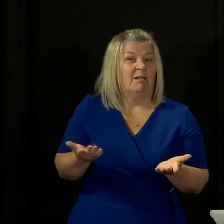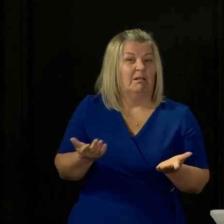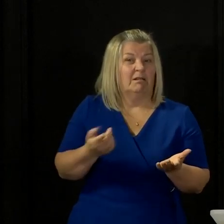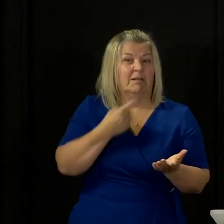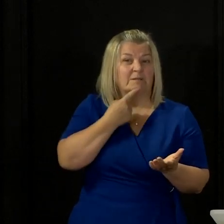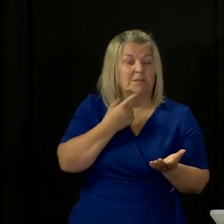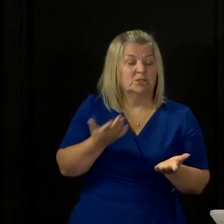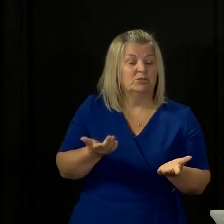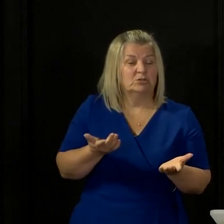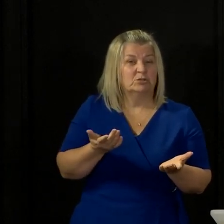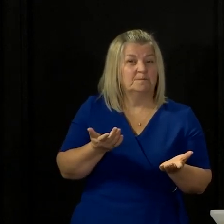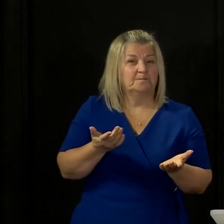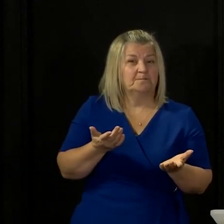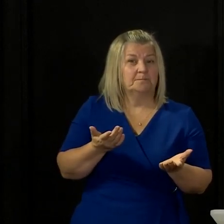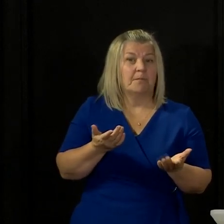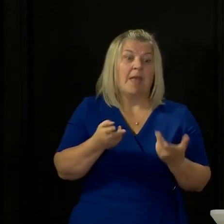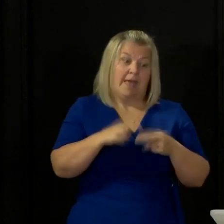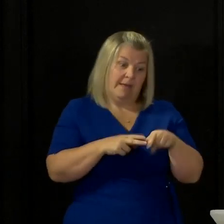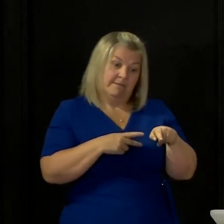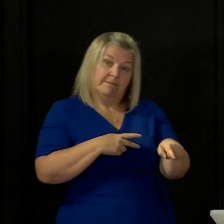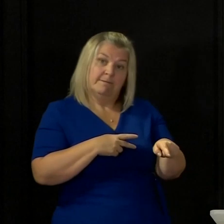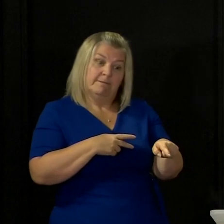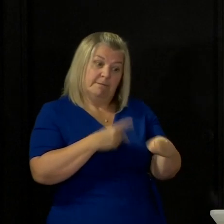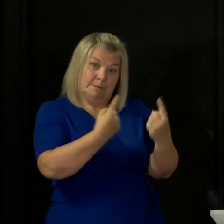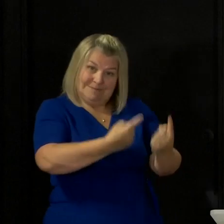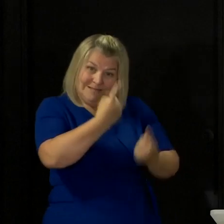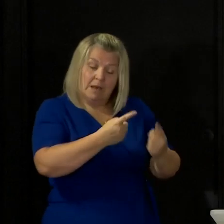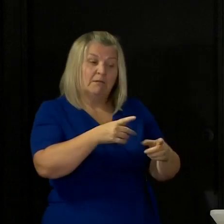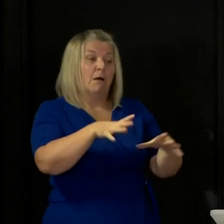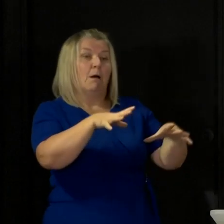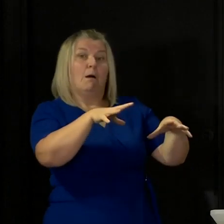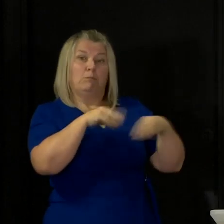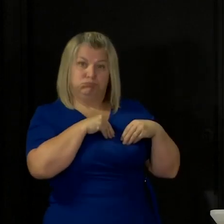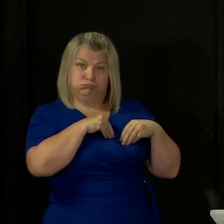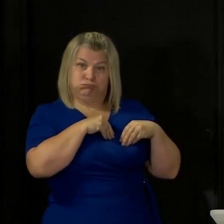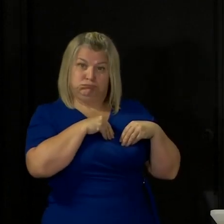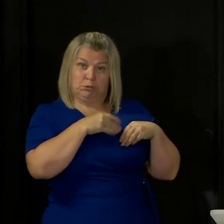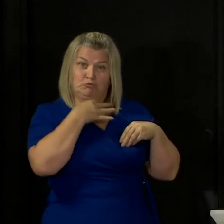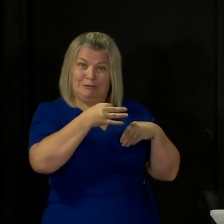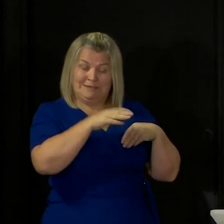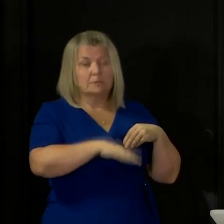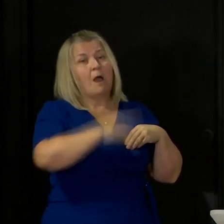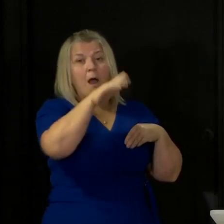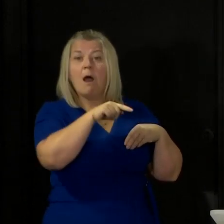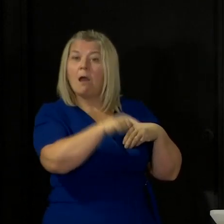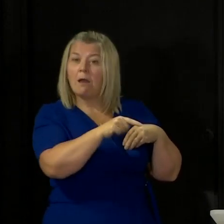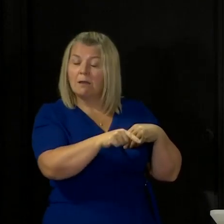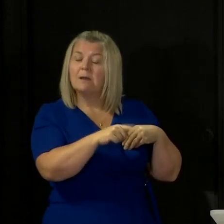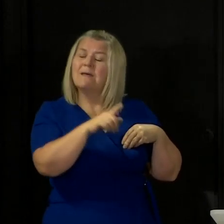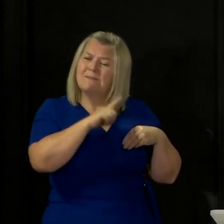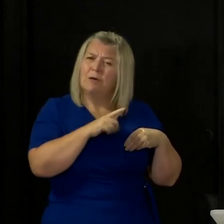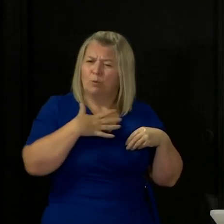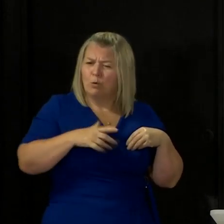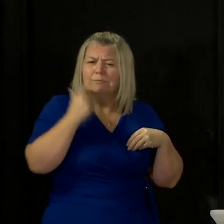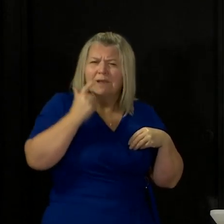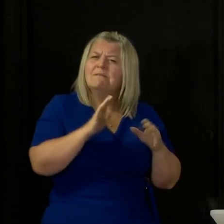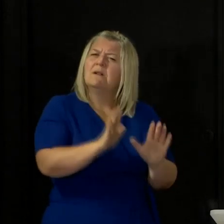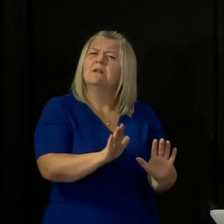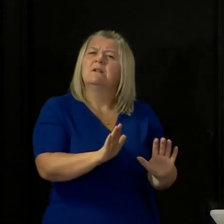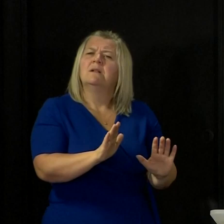virus, are exceptionally high. And that's why we are taking such a careful and precautionary approach.